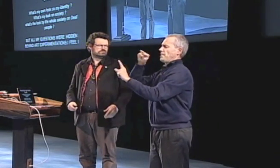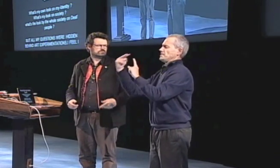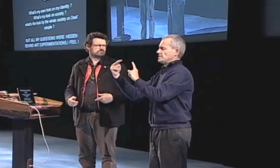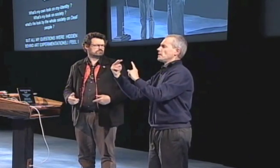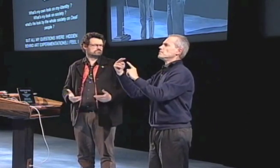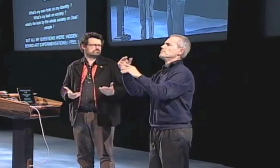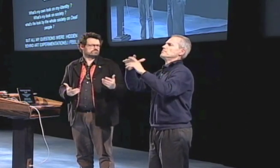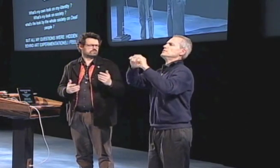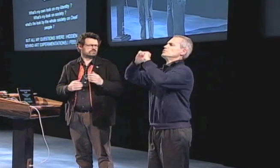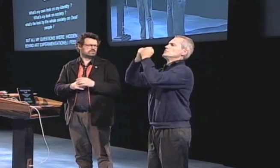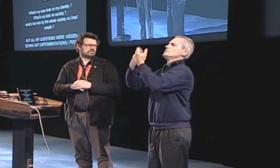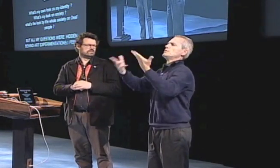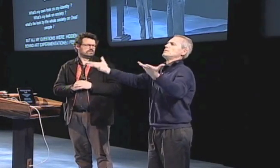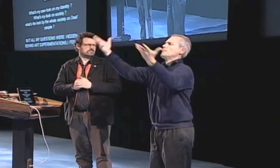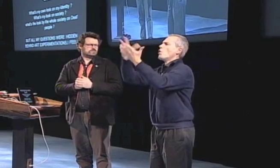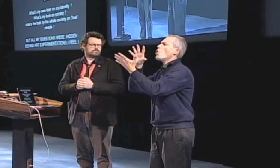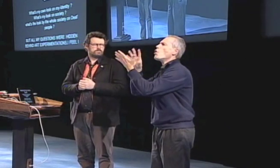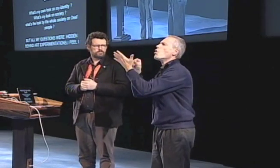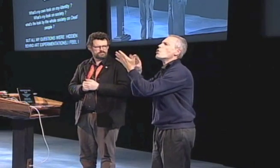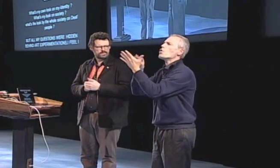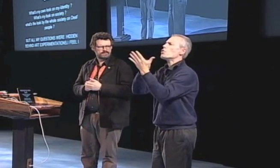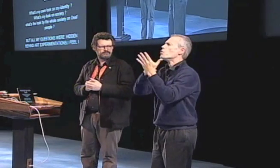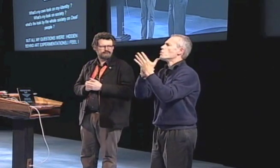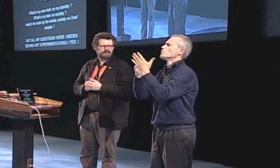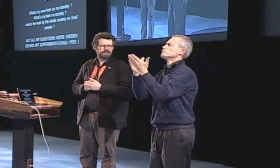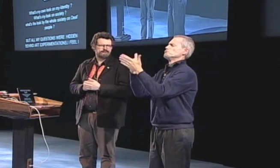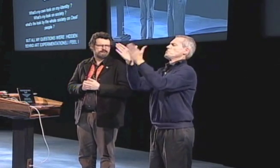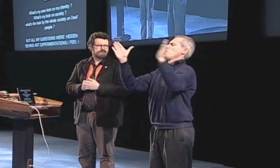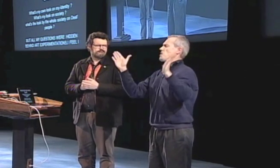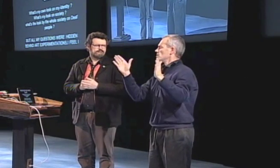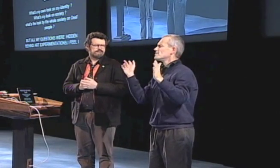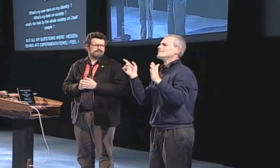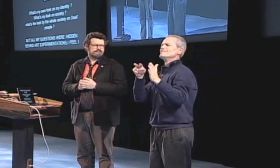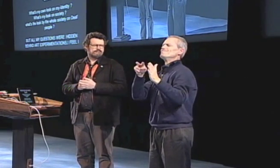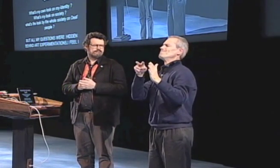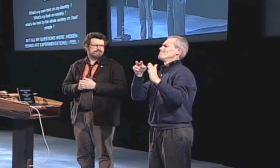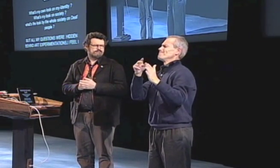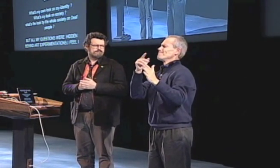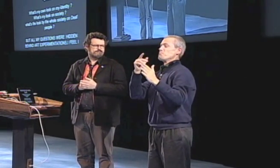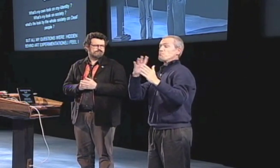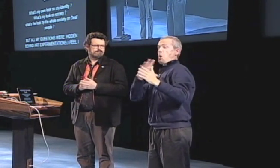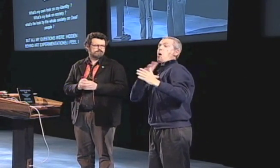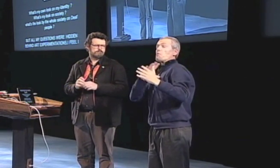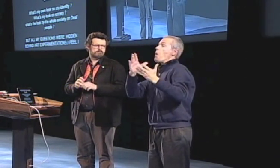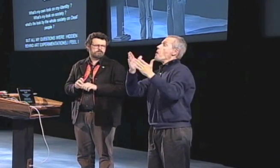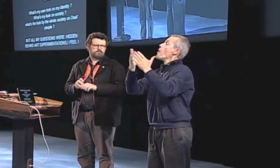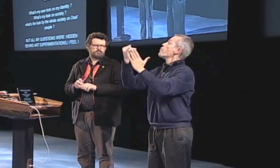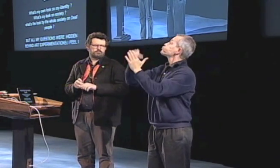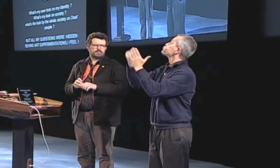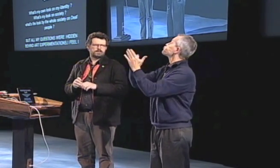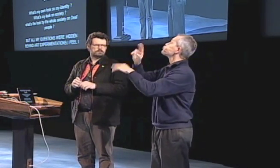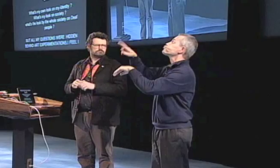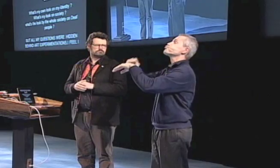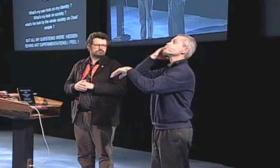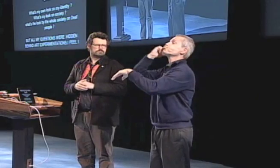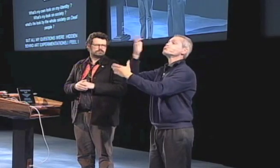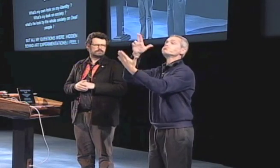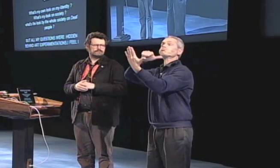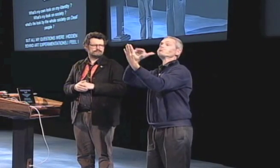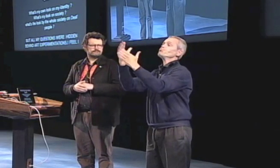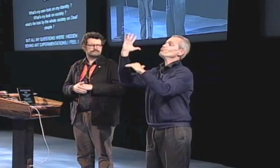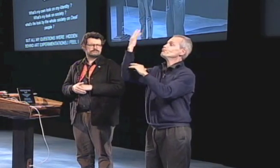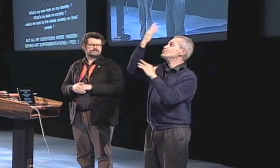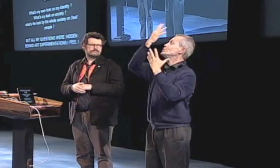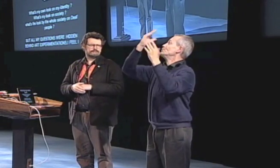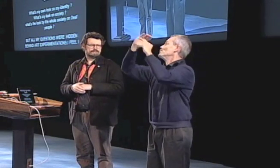As I began to study perspective, space, and learning, learn more about the public in general. I realized